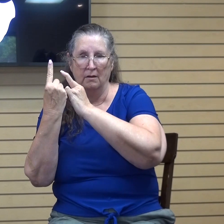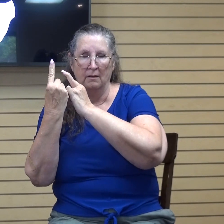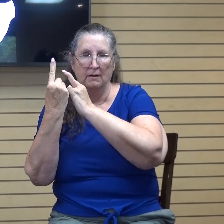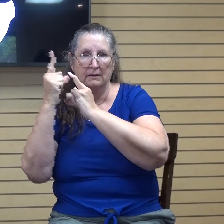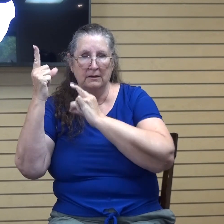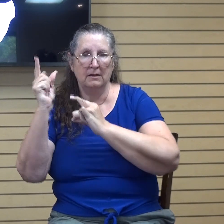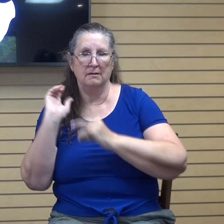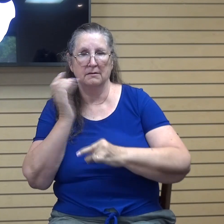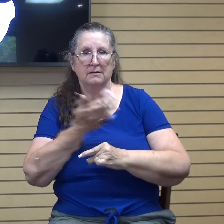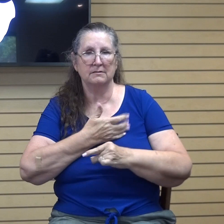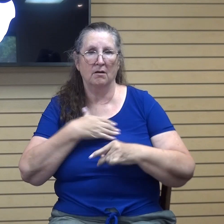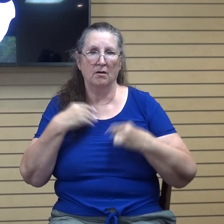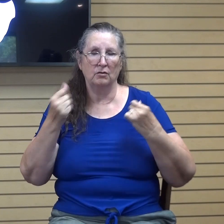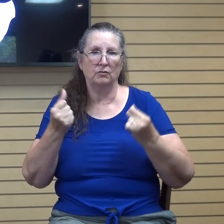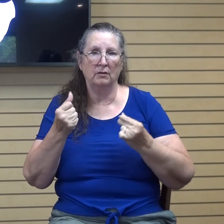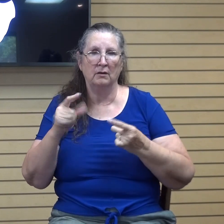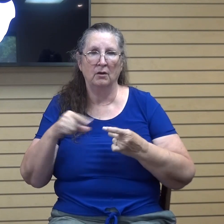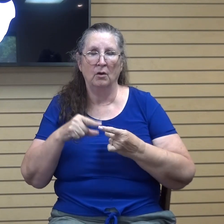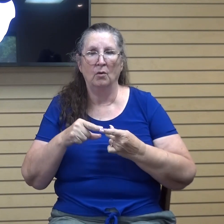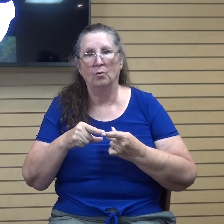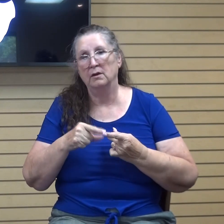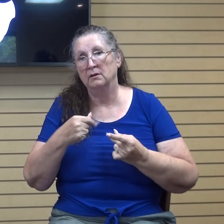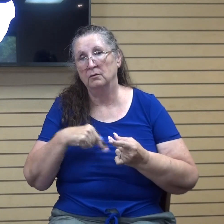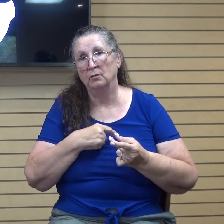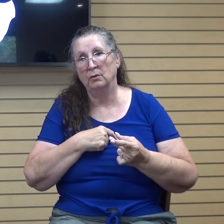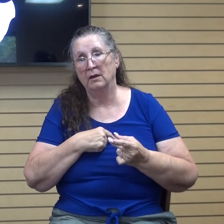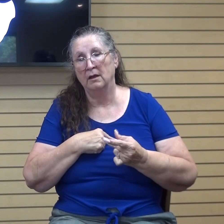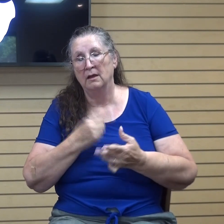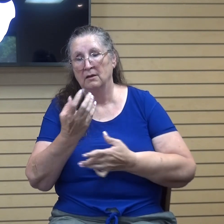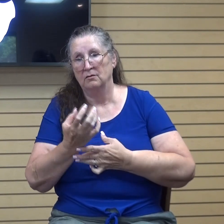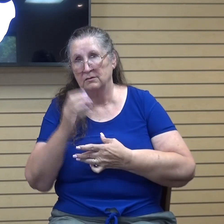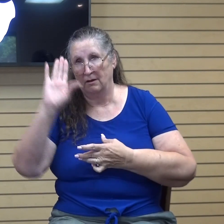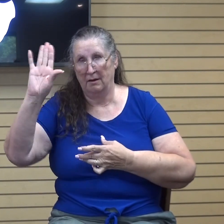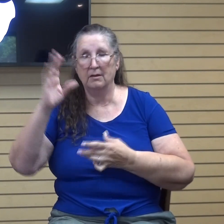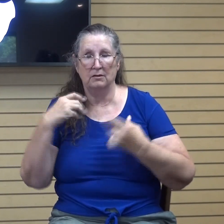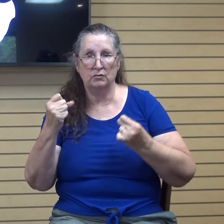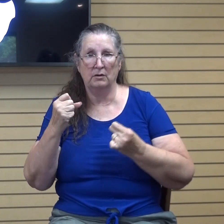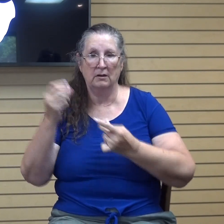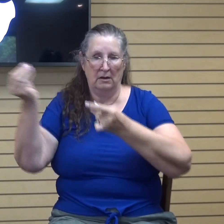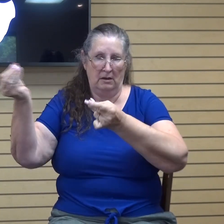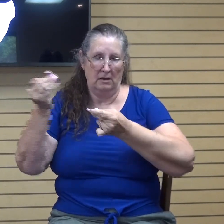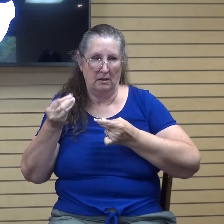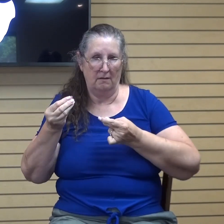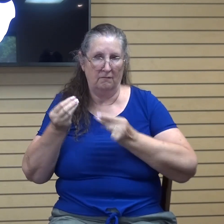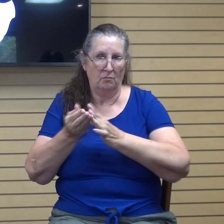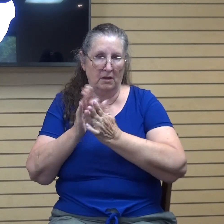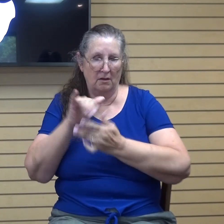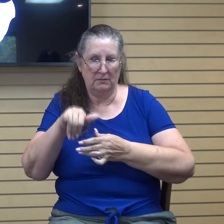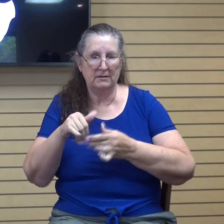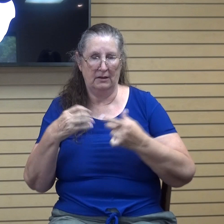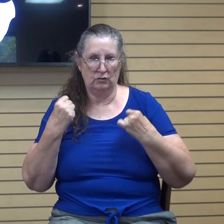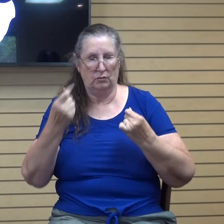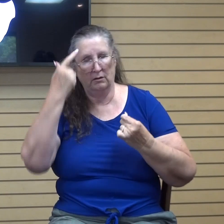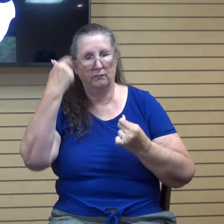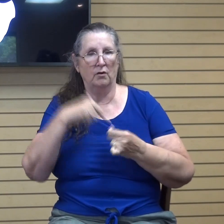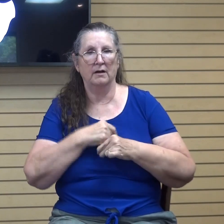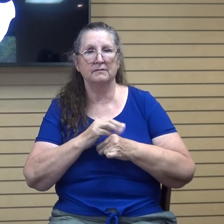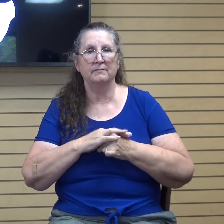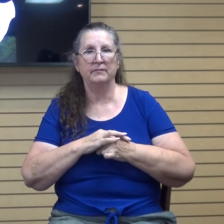we desire that strength, He becomes that strength. And we put on the armor of God